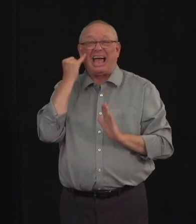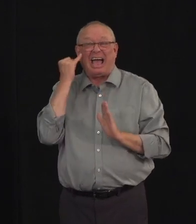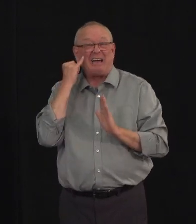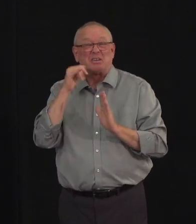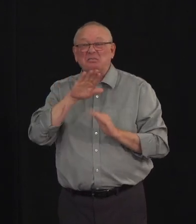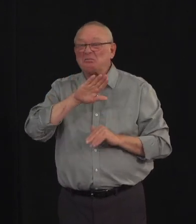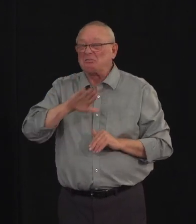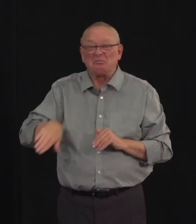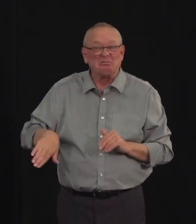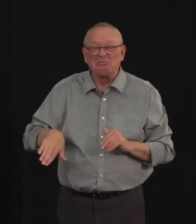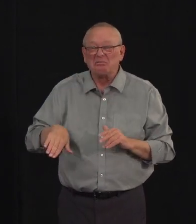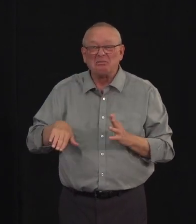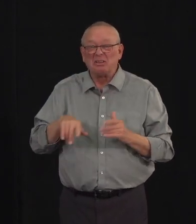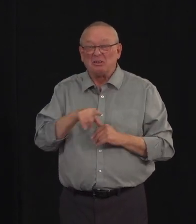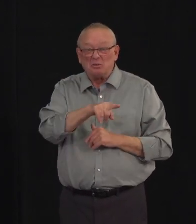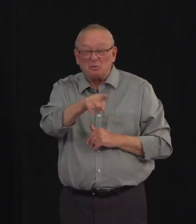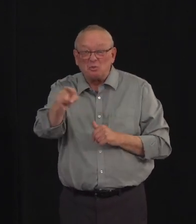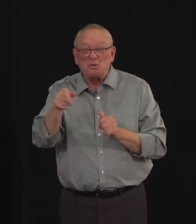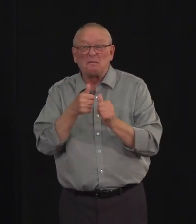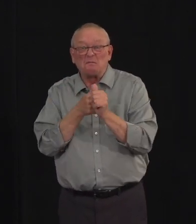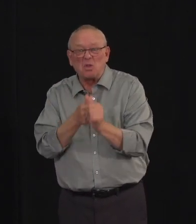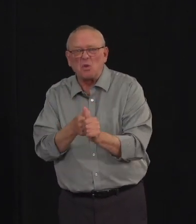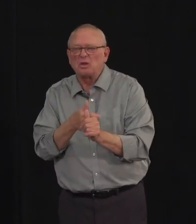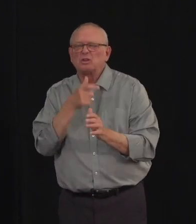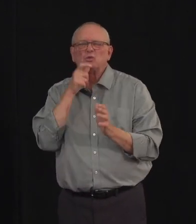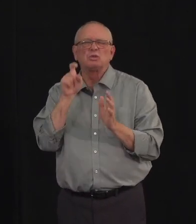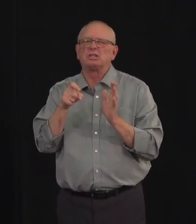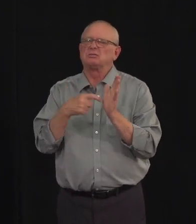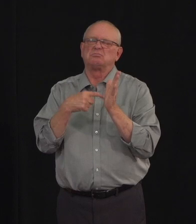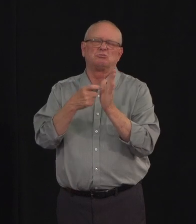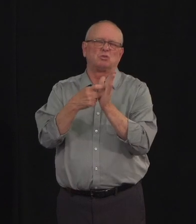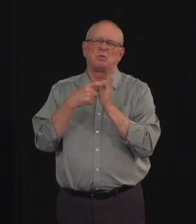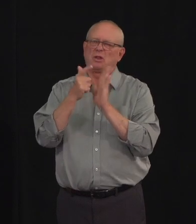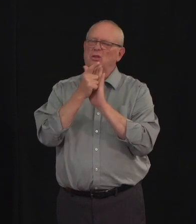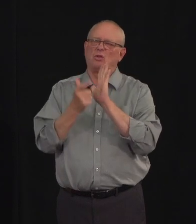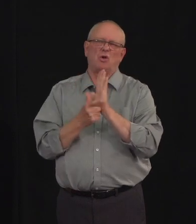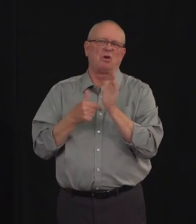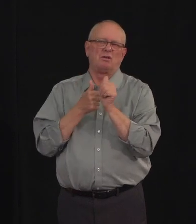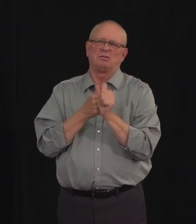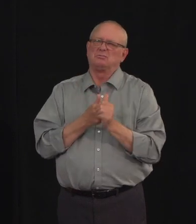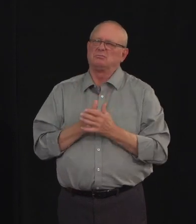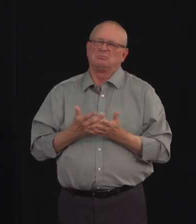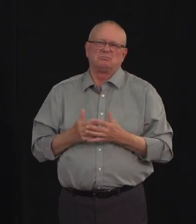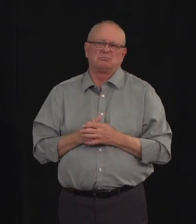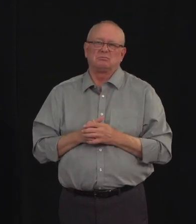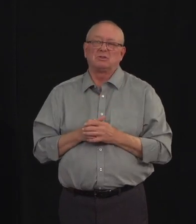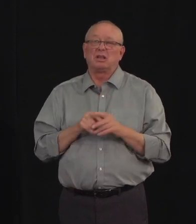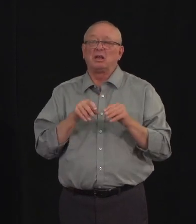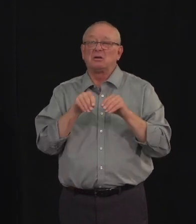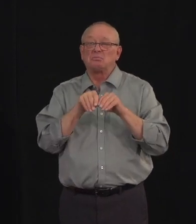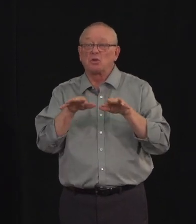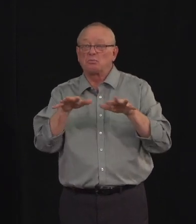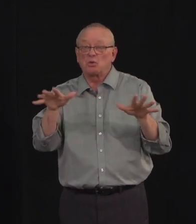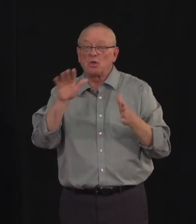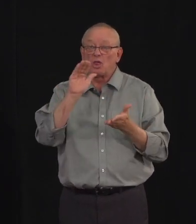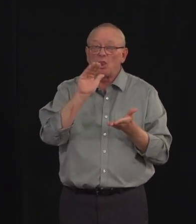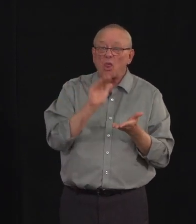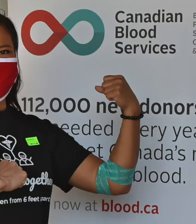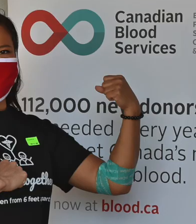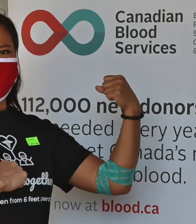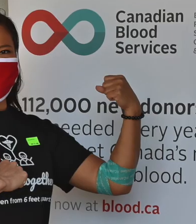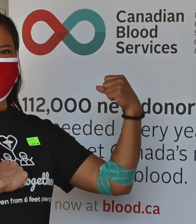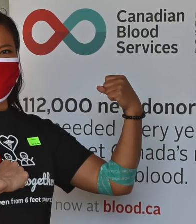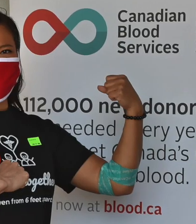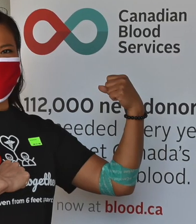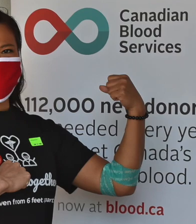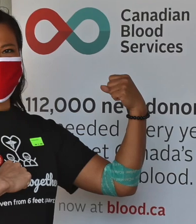be, because we know that if we have low transmission rates, we can continue to keep things open and potentially consider further expansion.